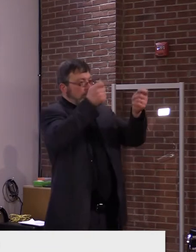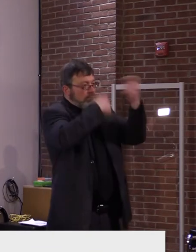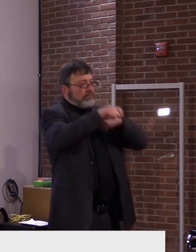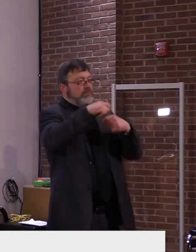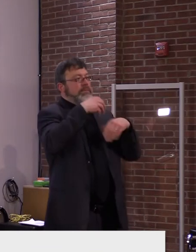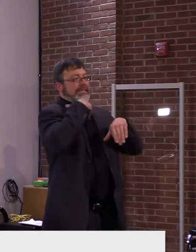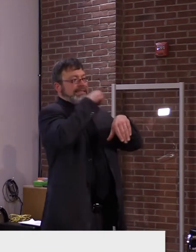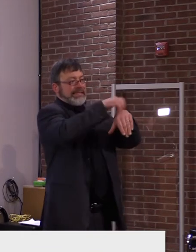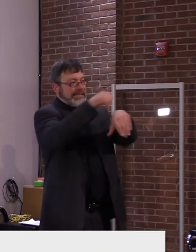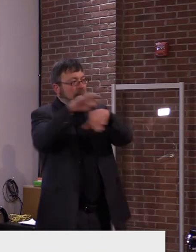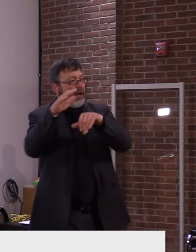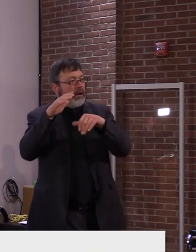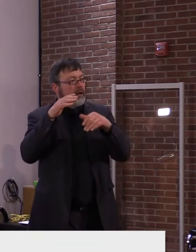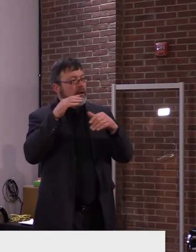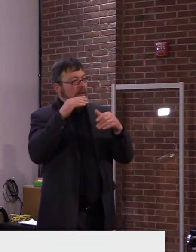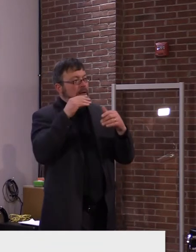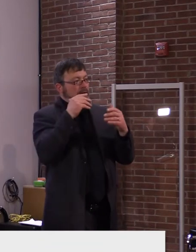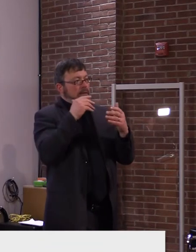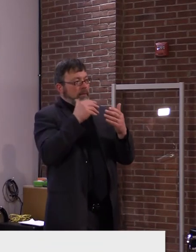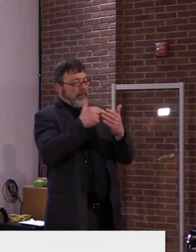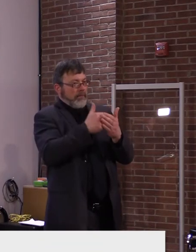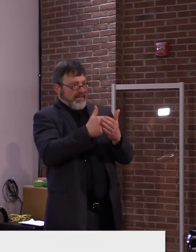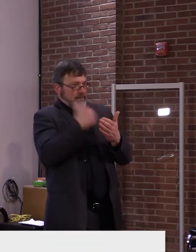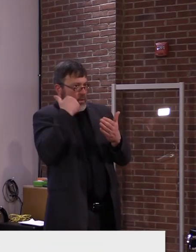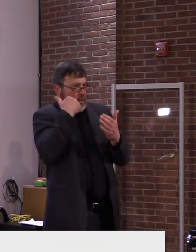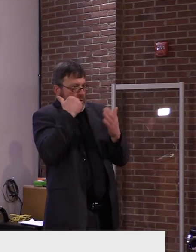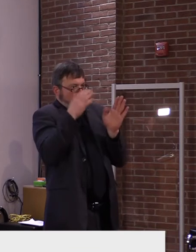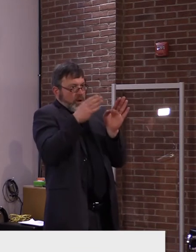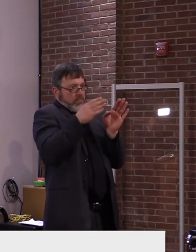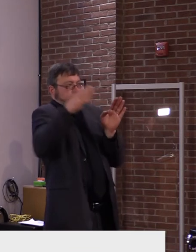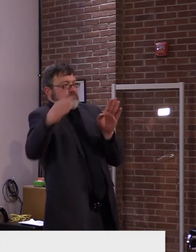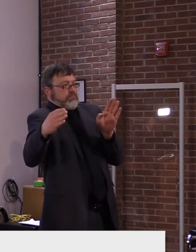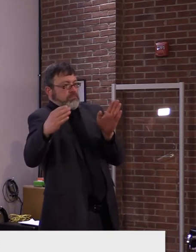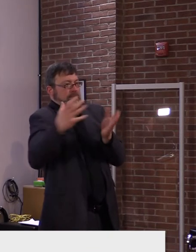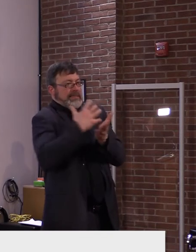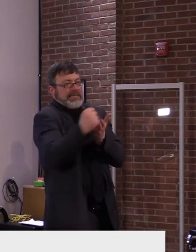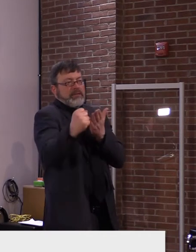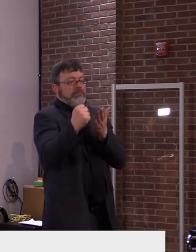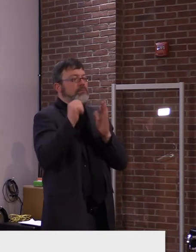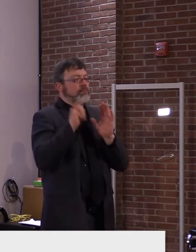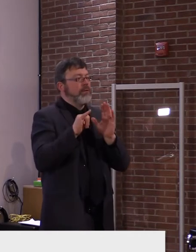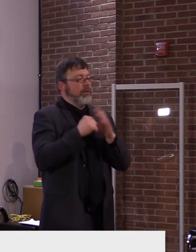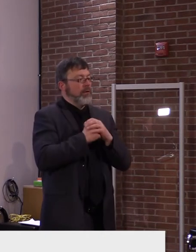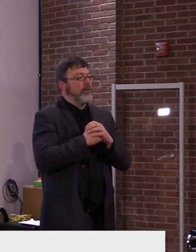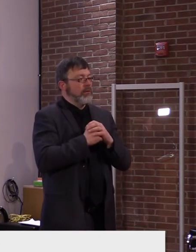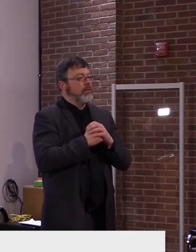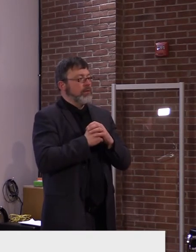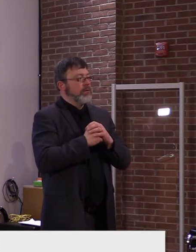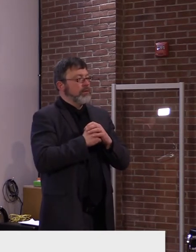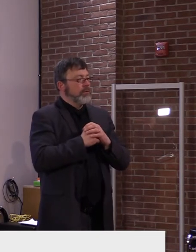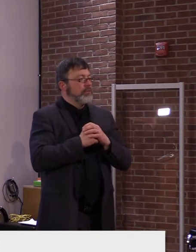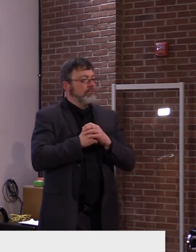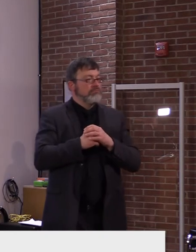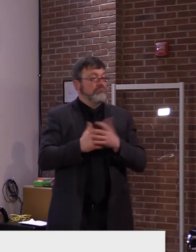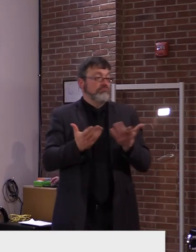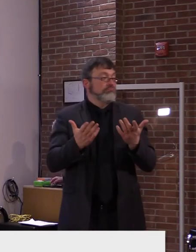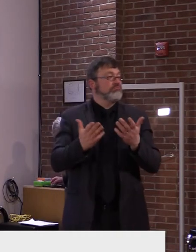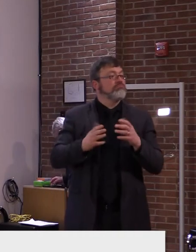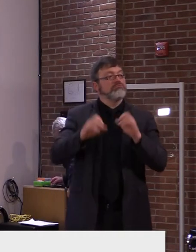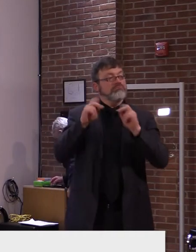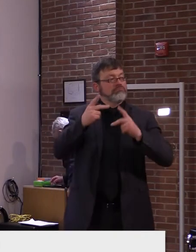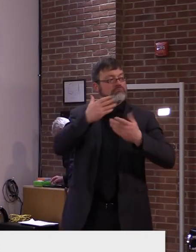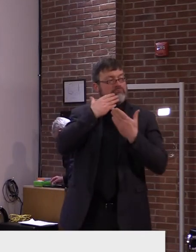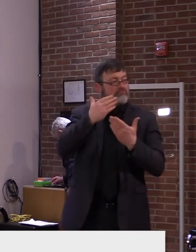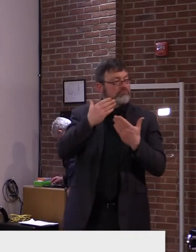extension expires. Okay, great. Thank you. Thank you. Derek, 70.